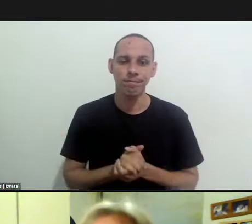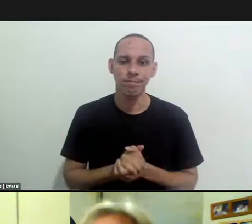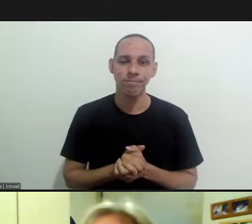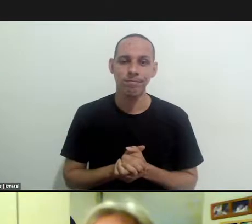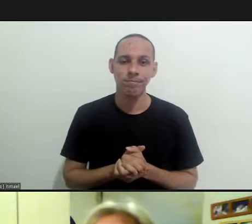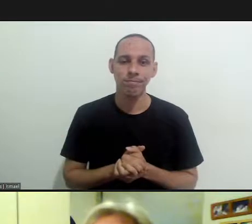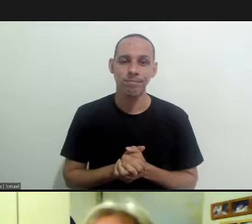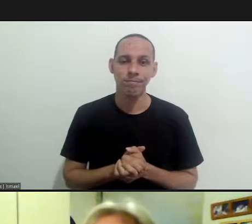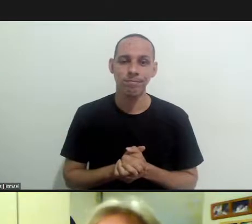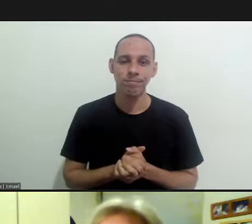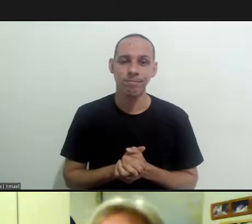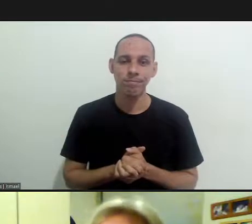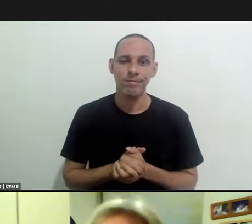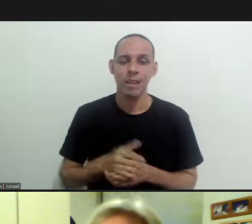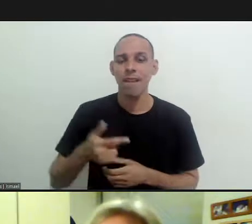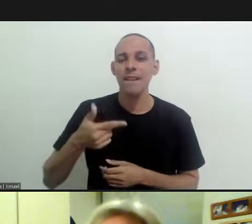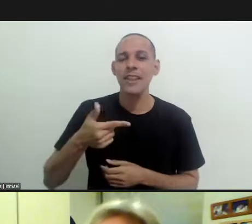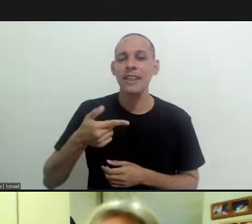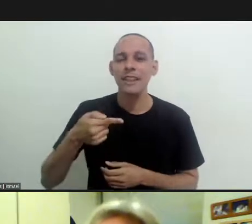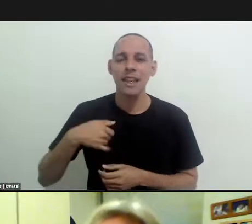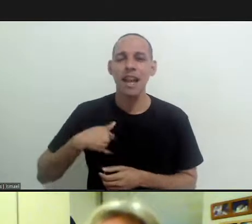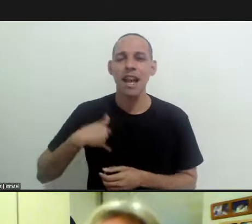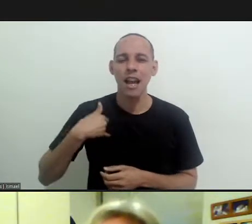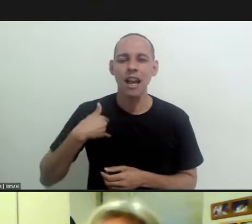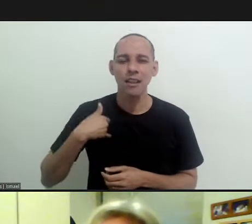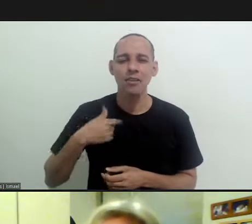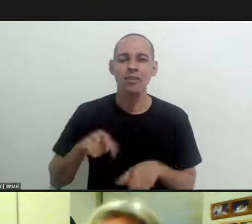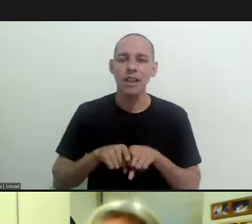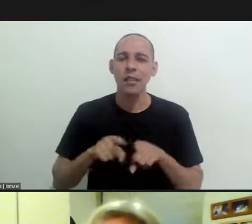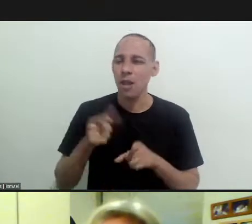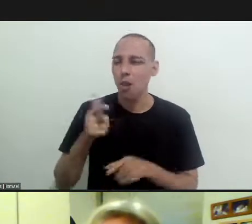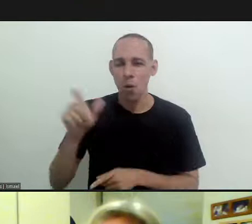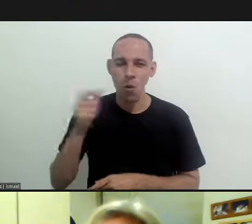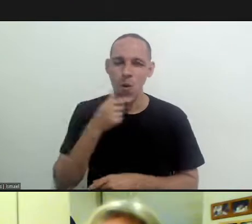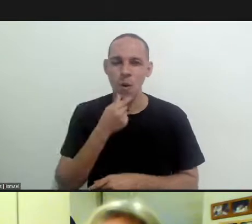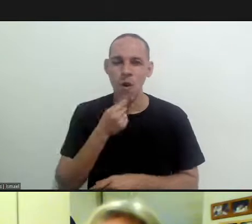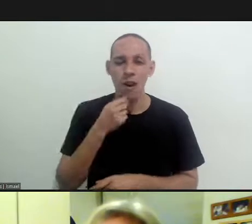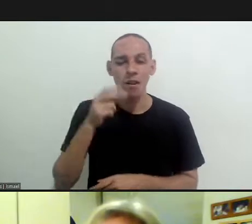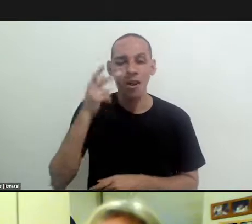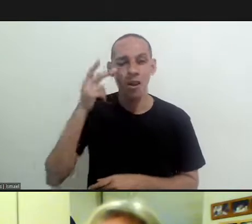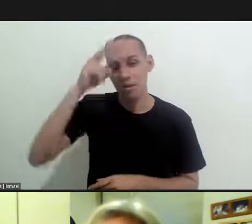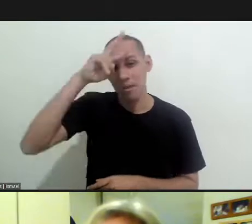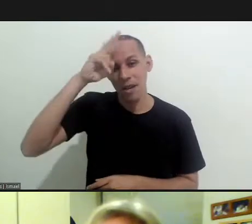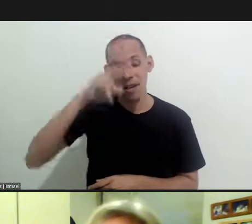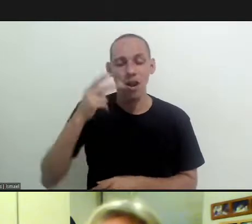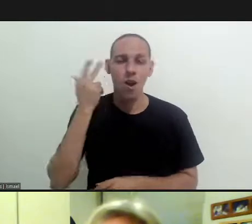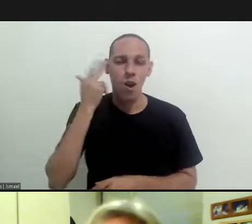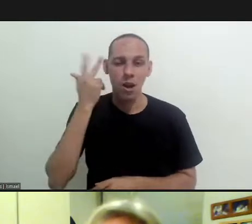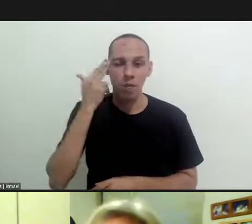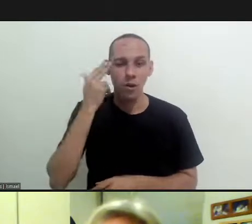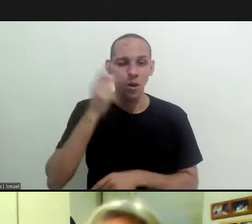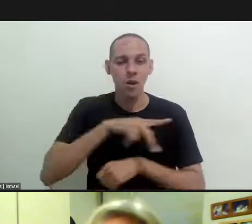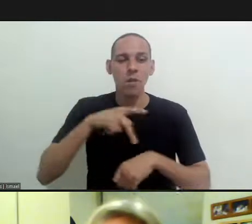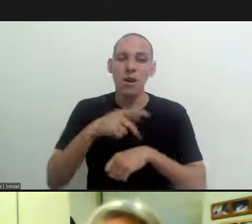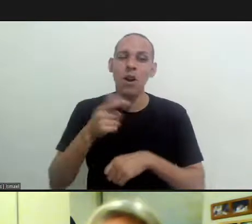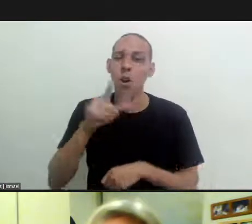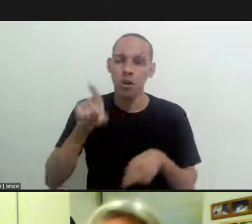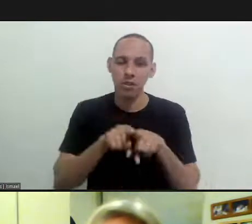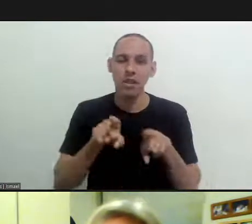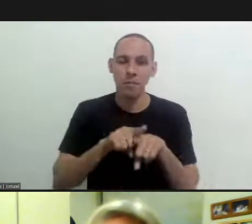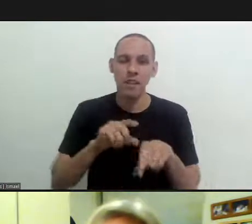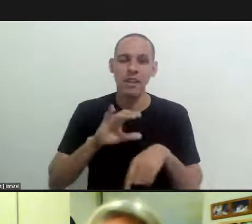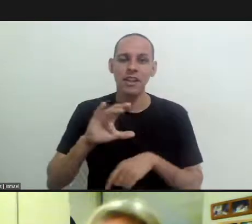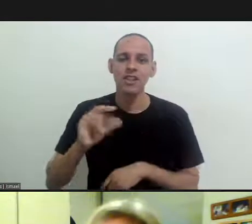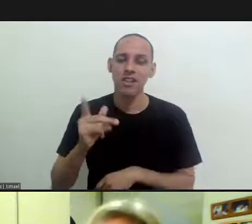the eldest was seven years old and this is something very common to see here in mexico and i believe in all